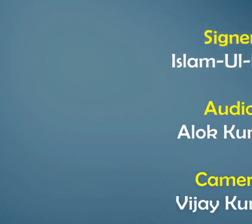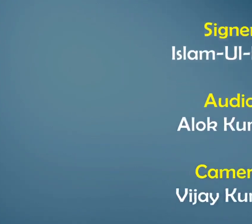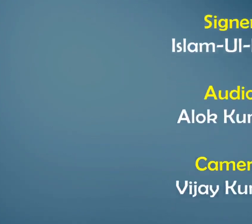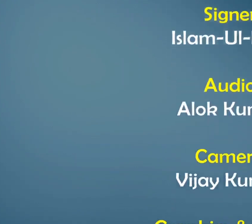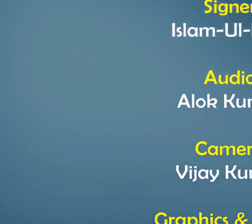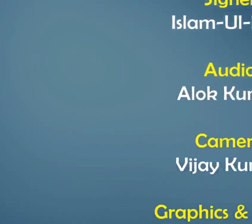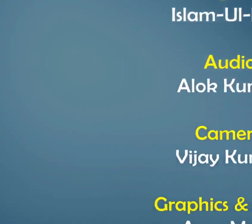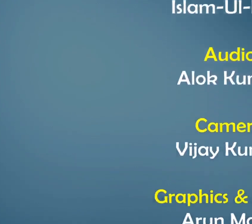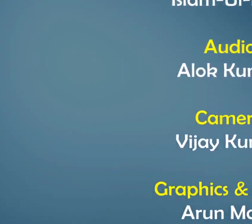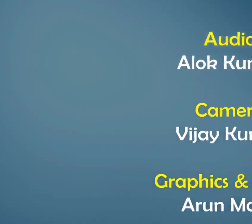it a Maybe His maybe